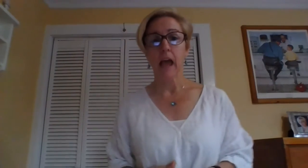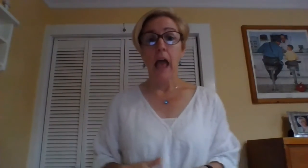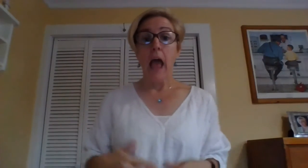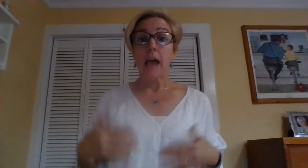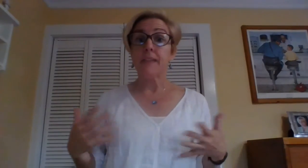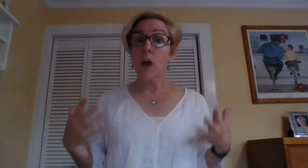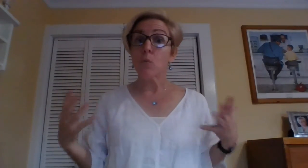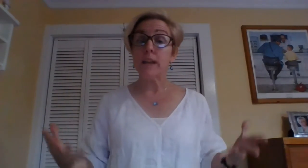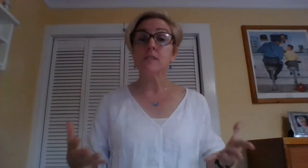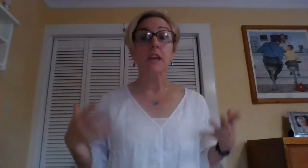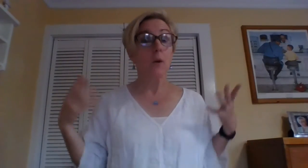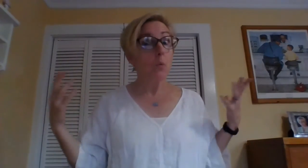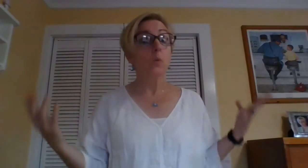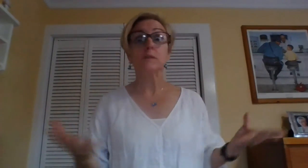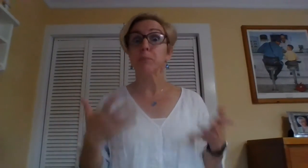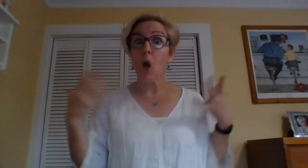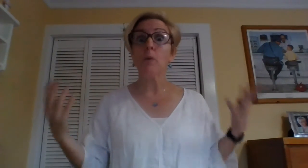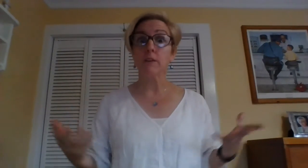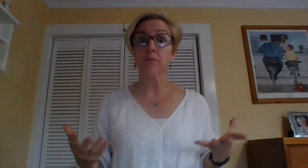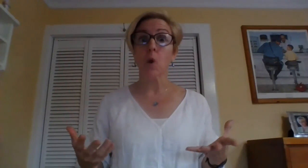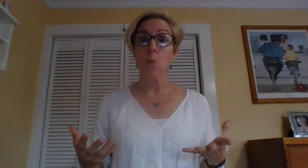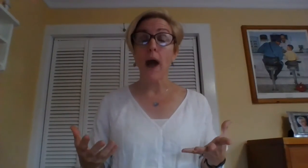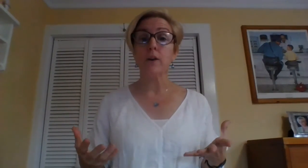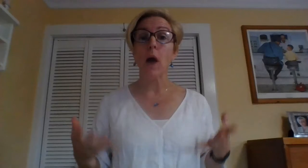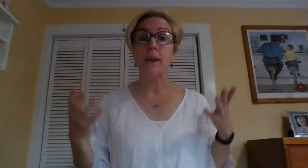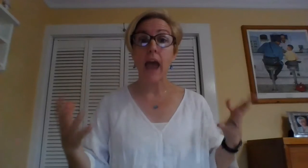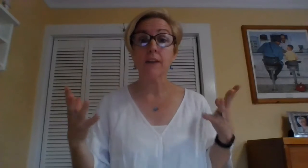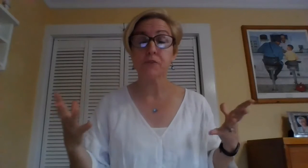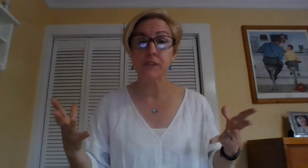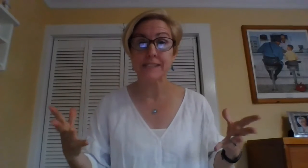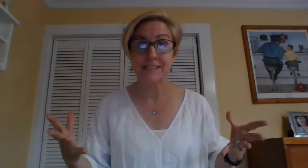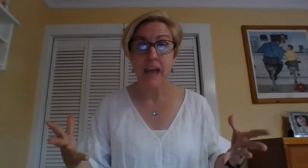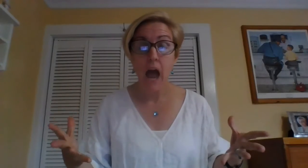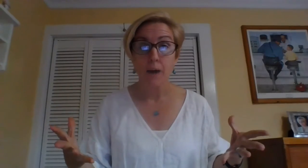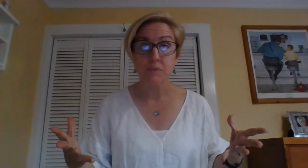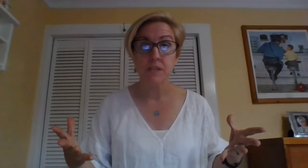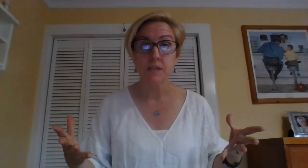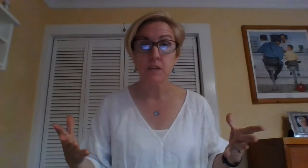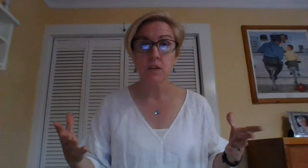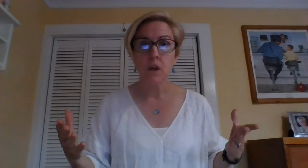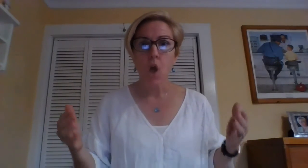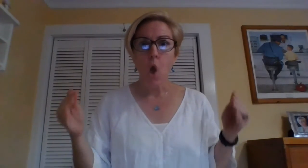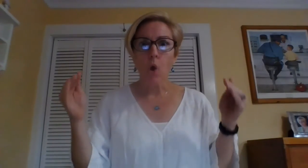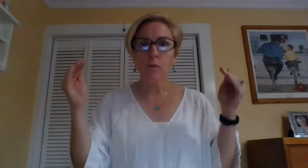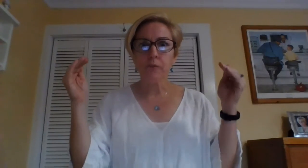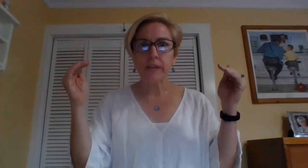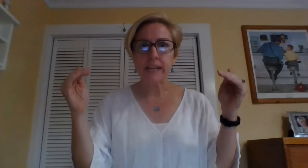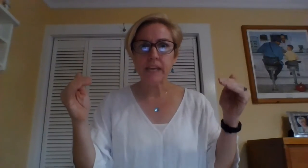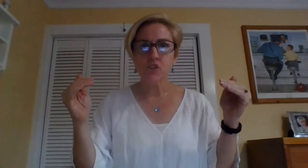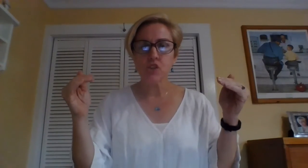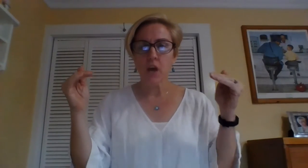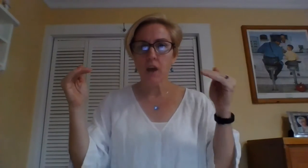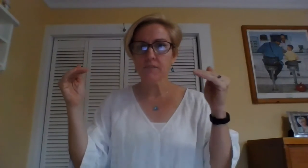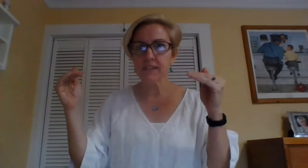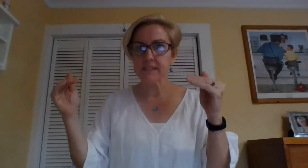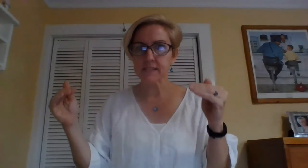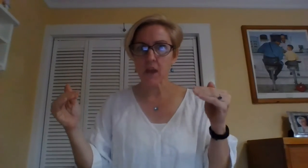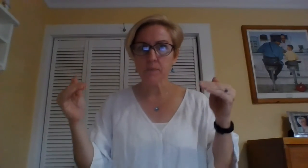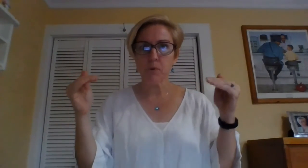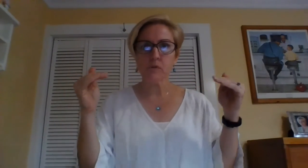And that wind was blowing for a while. And after it stopped, over each of the disciples'